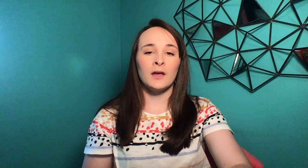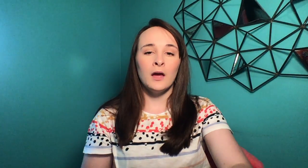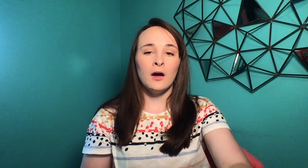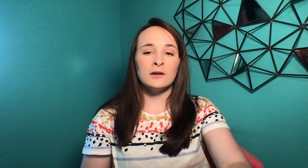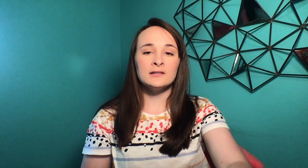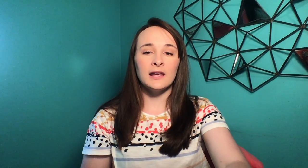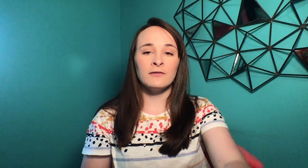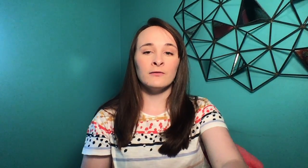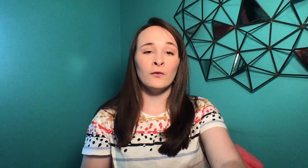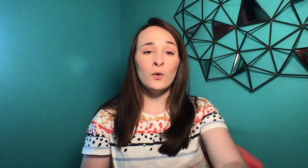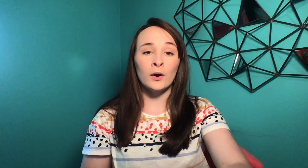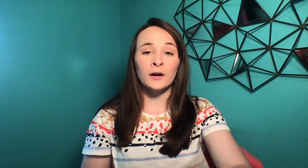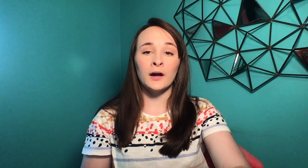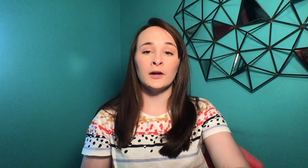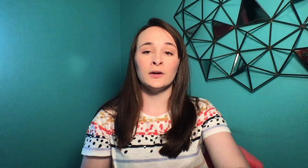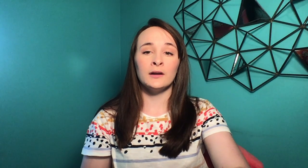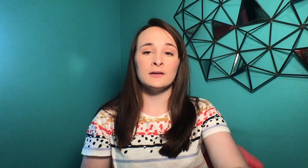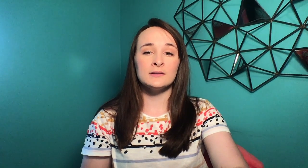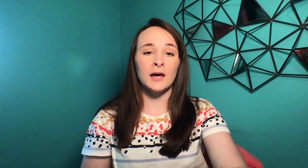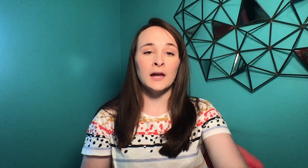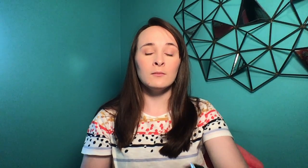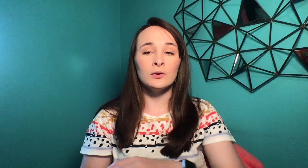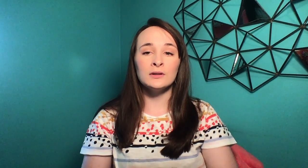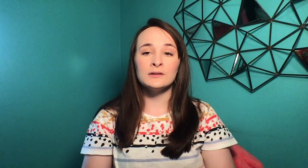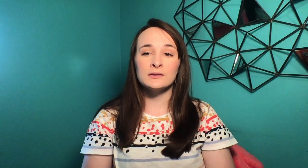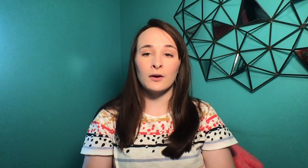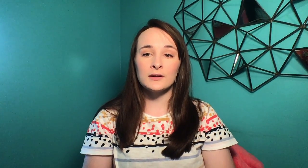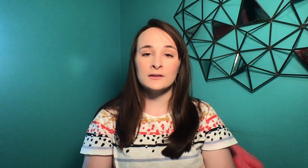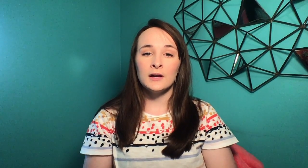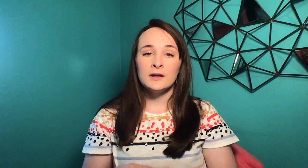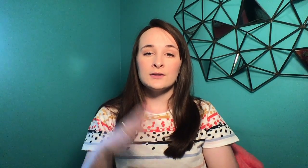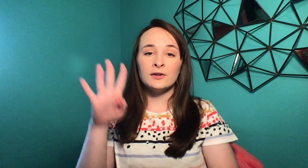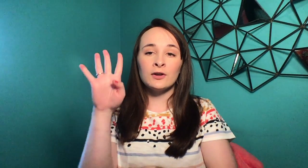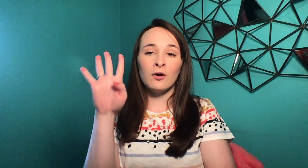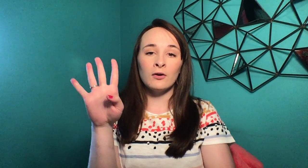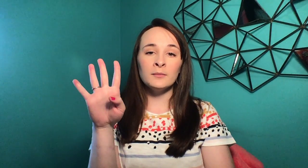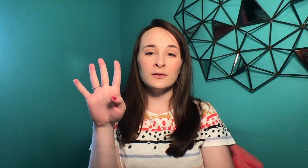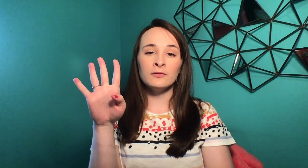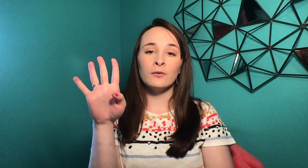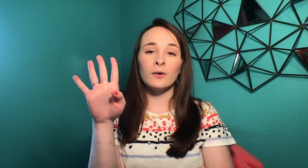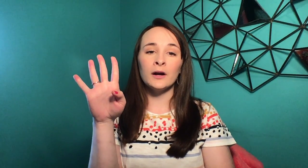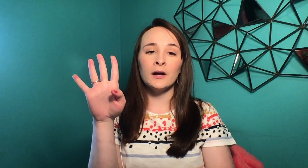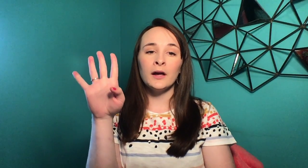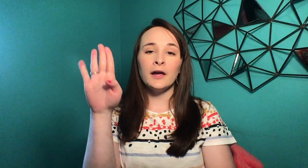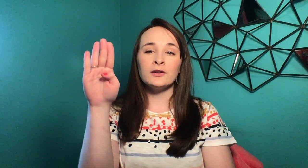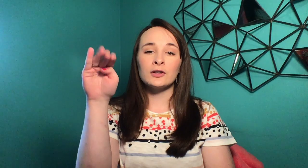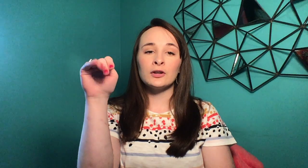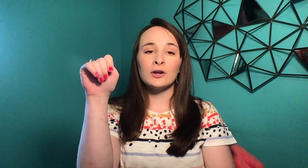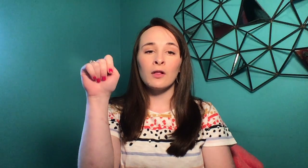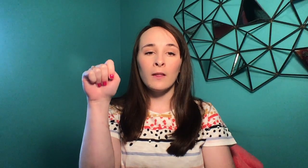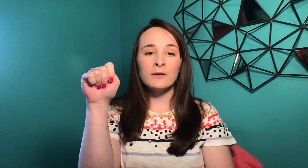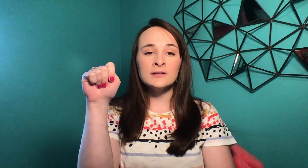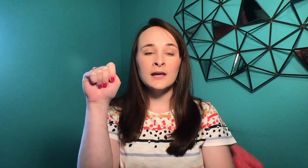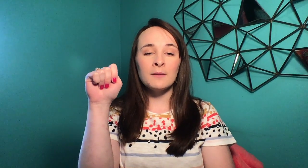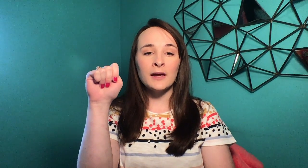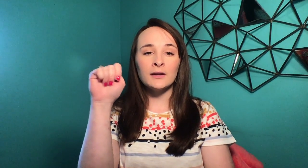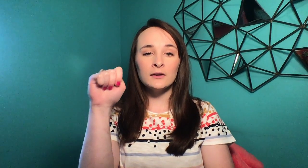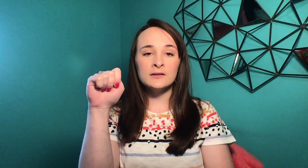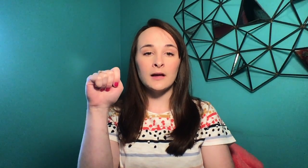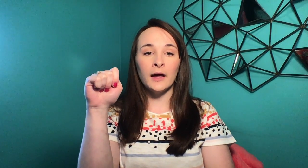On day four, God created the sun, moon, and stars. So you're going to hold up your four, and you're going to close it and make your sun,